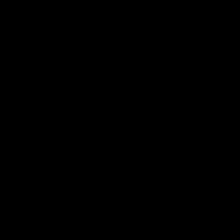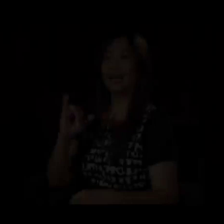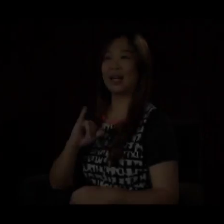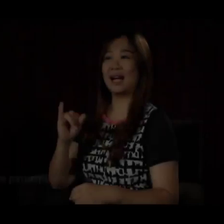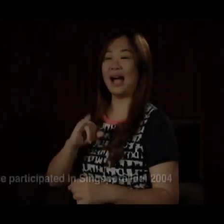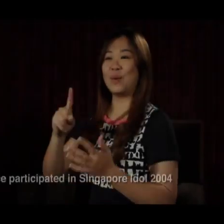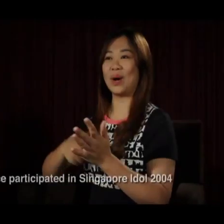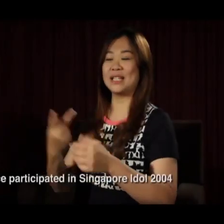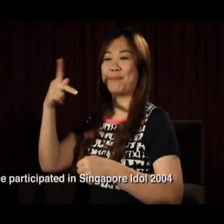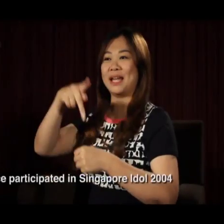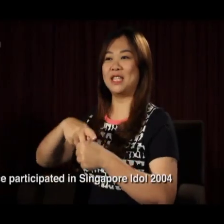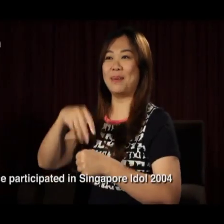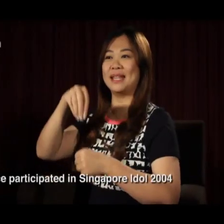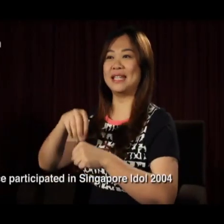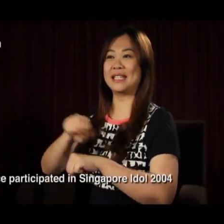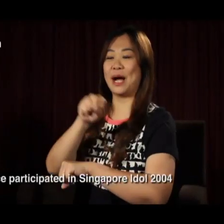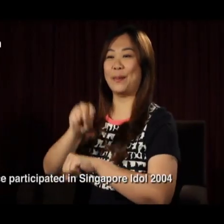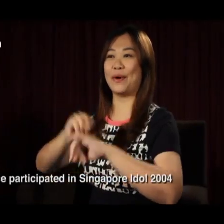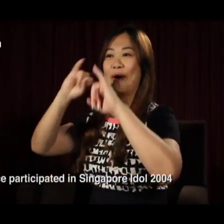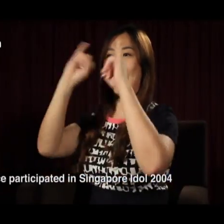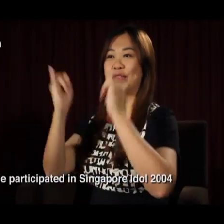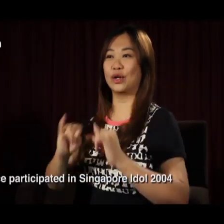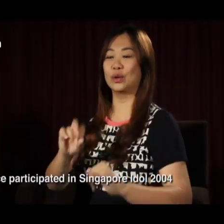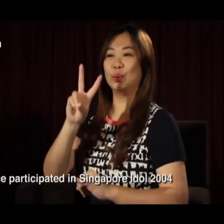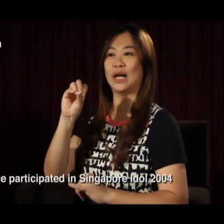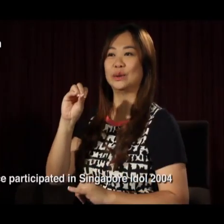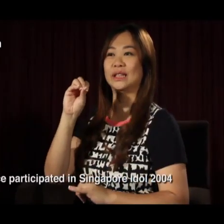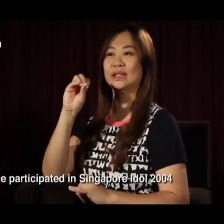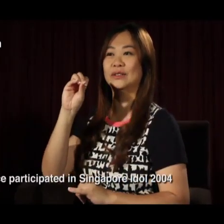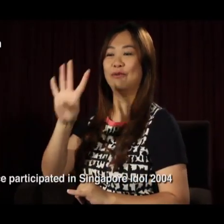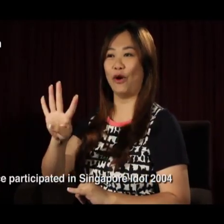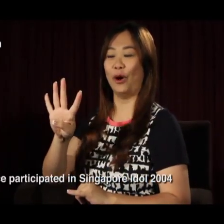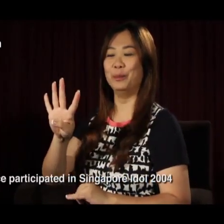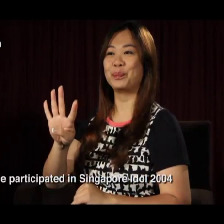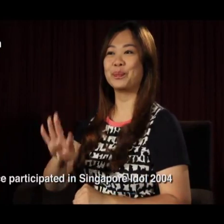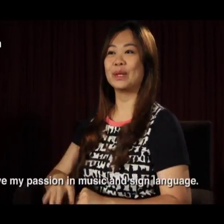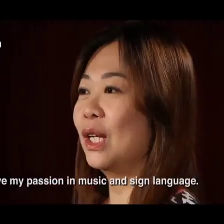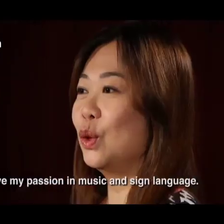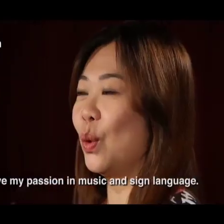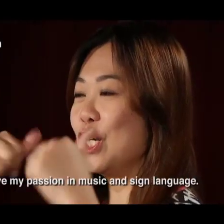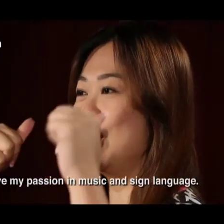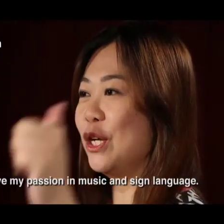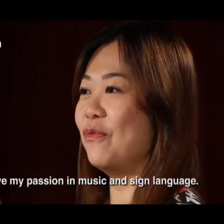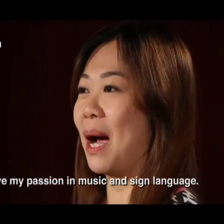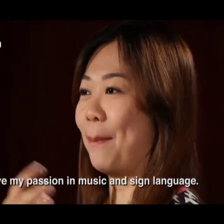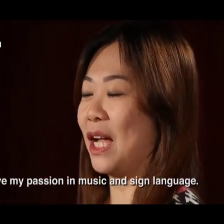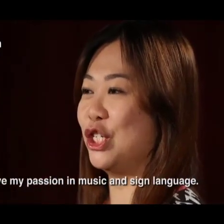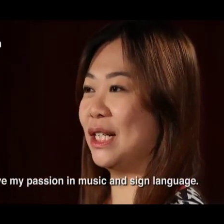I was a participant in Singapore in 2004 to achieve my passion